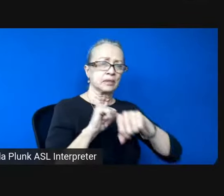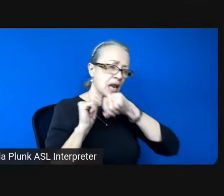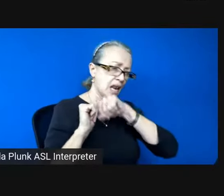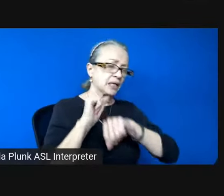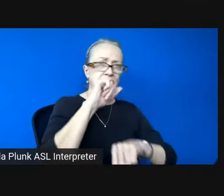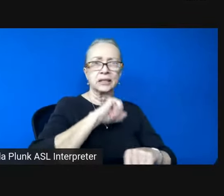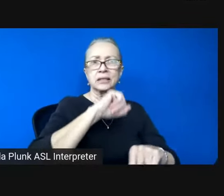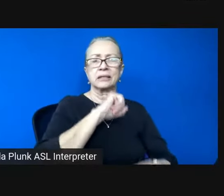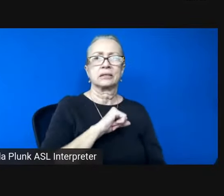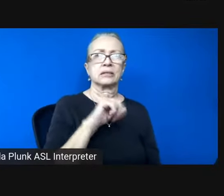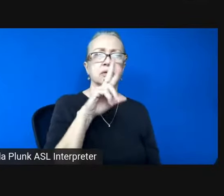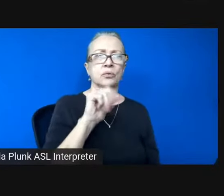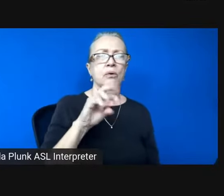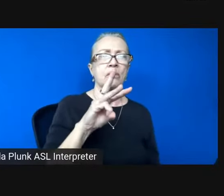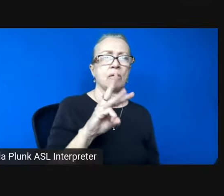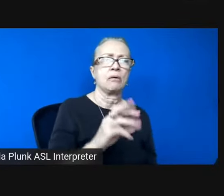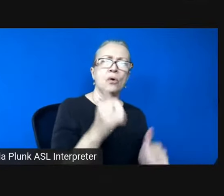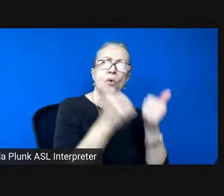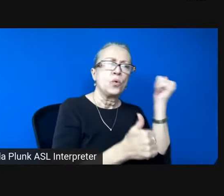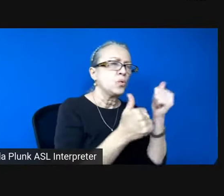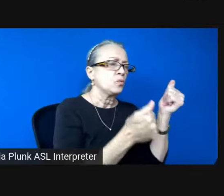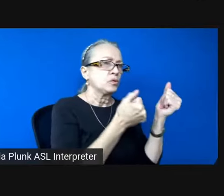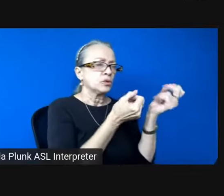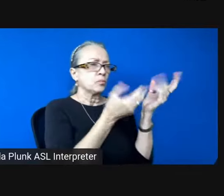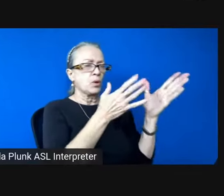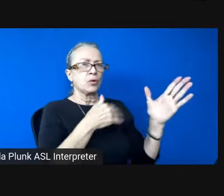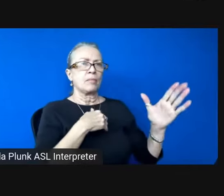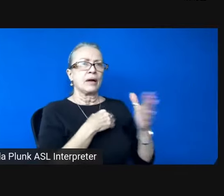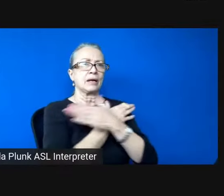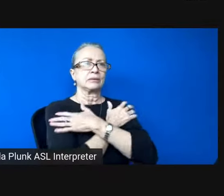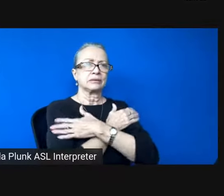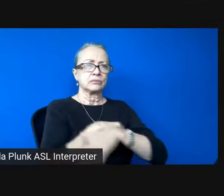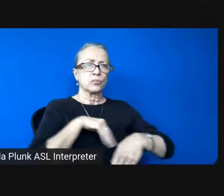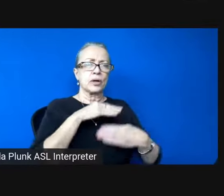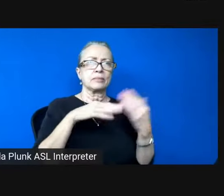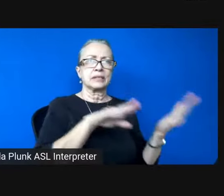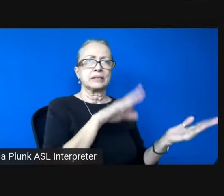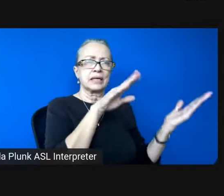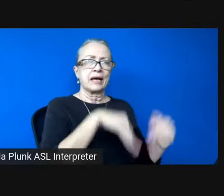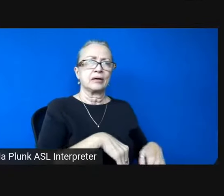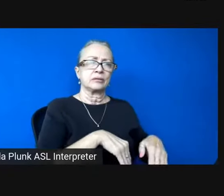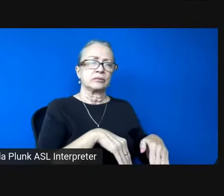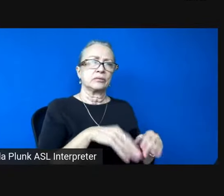blew my tatters down peeled me to the blackest jade